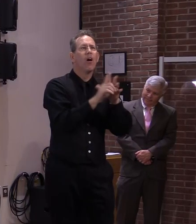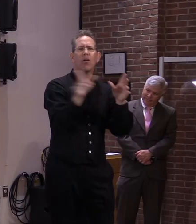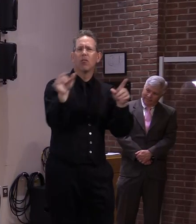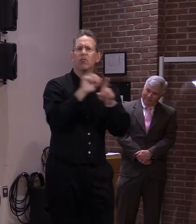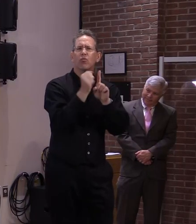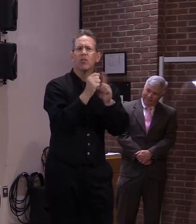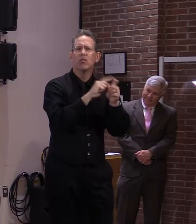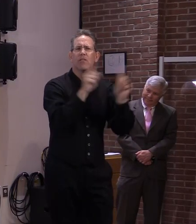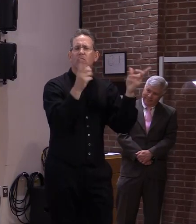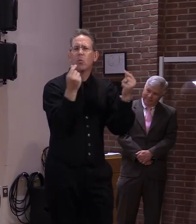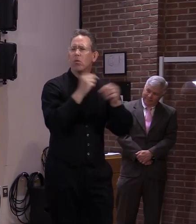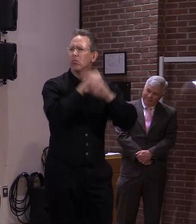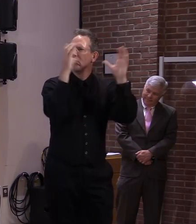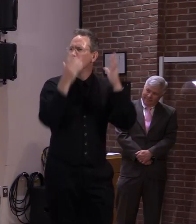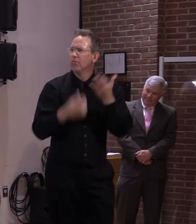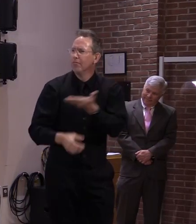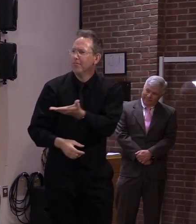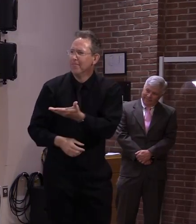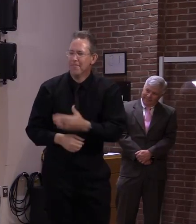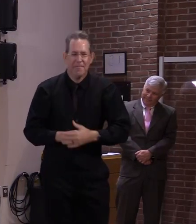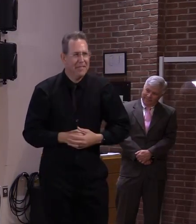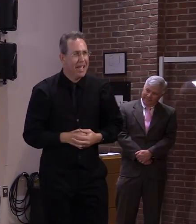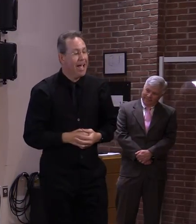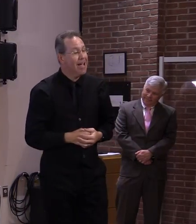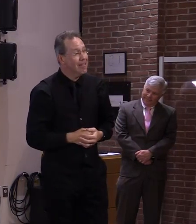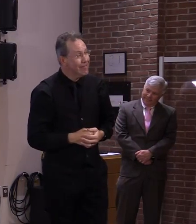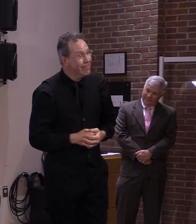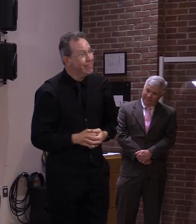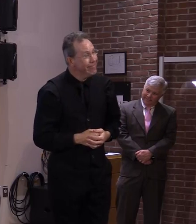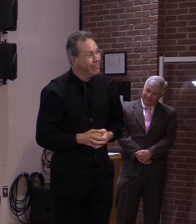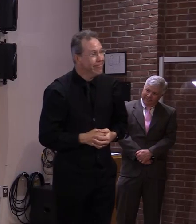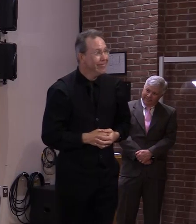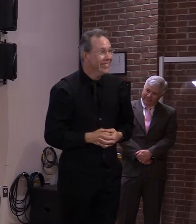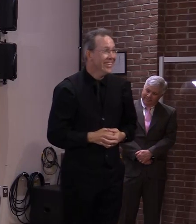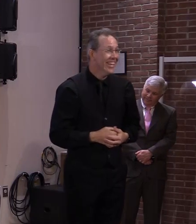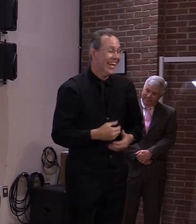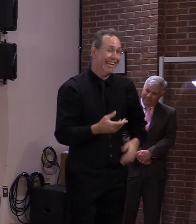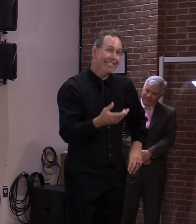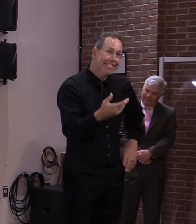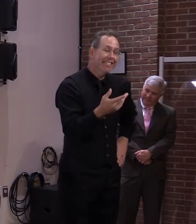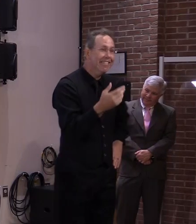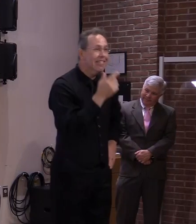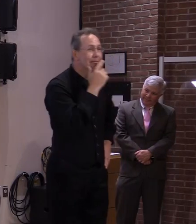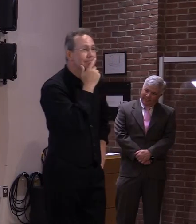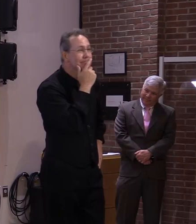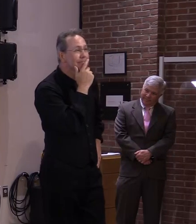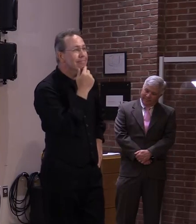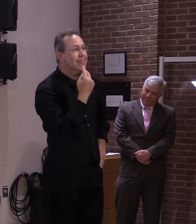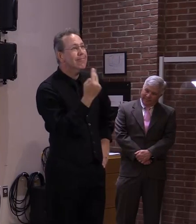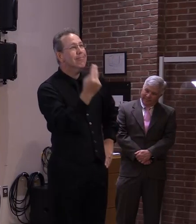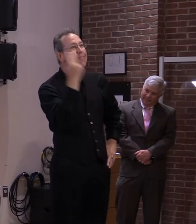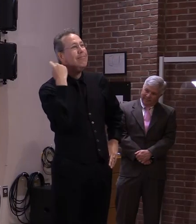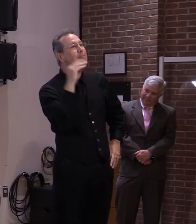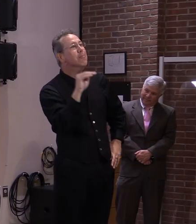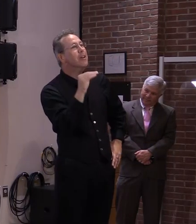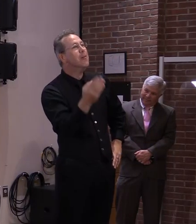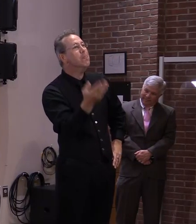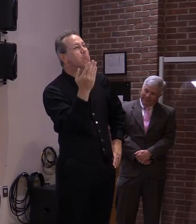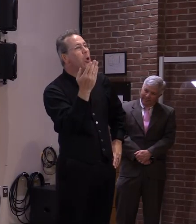well it's easy you know um playing monday morning quarterback in some respects um